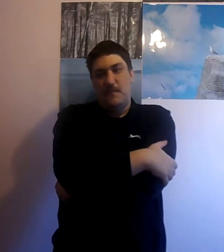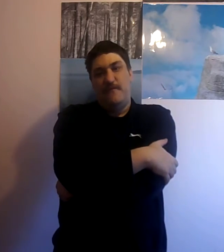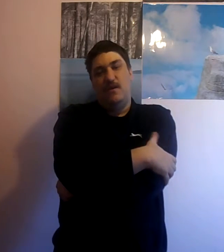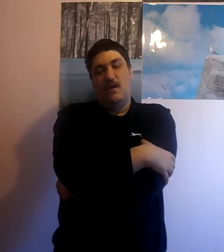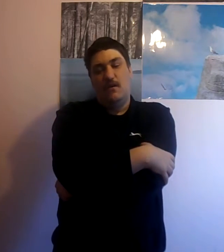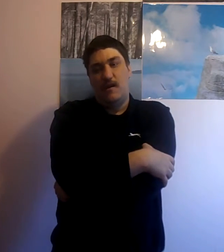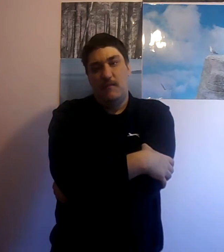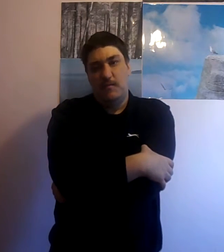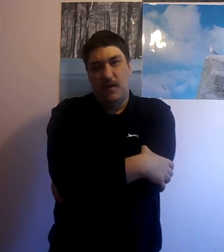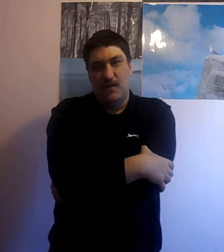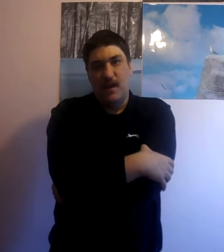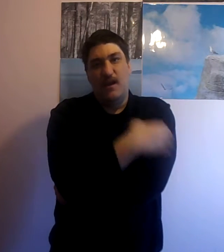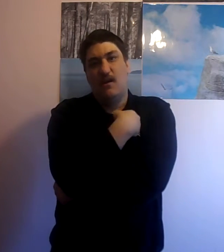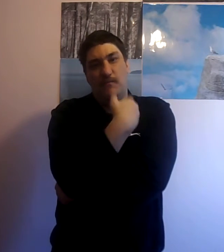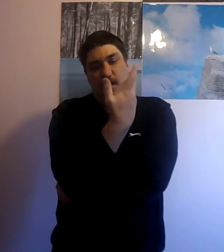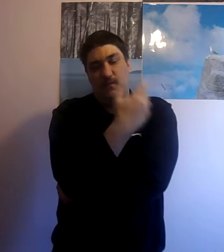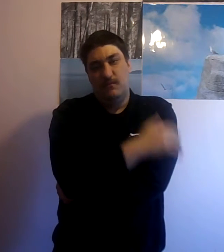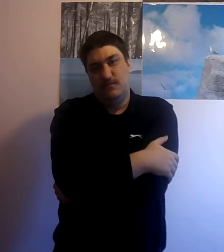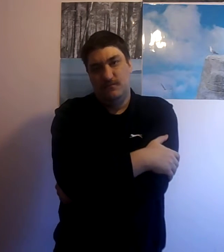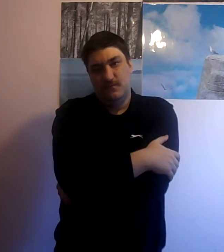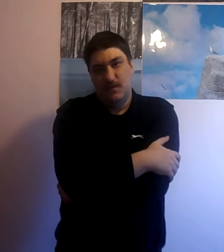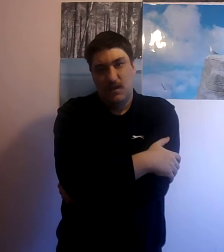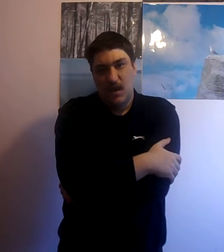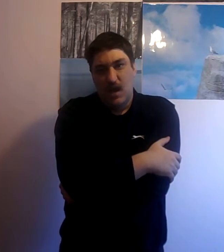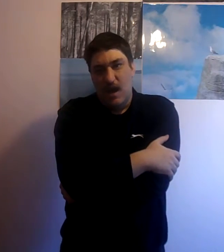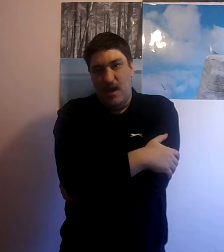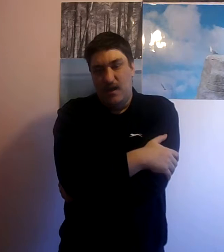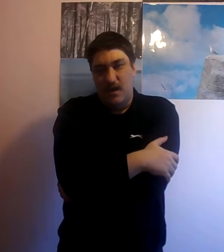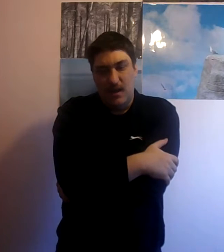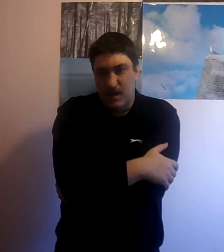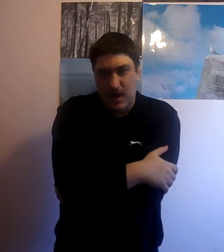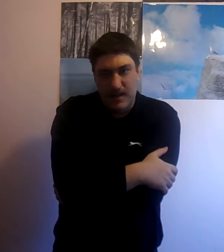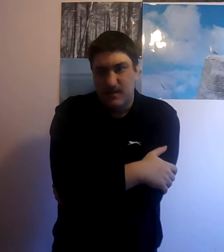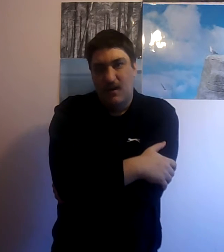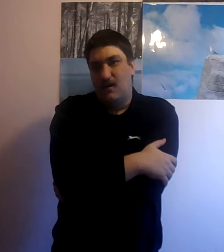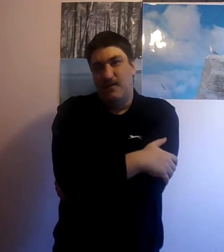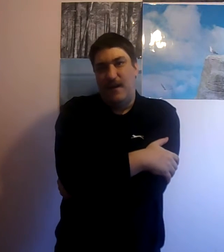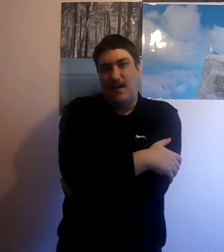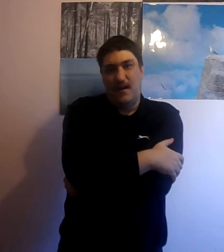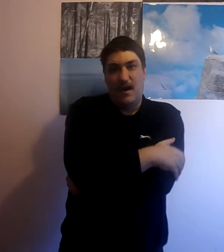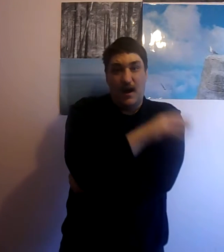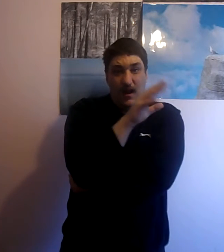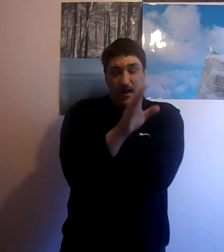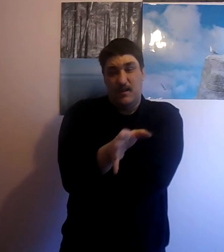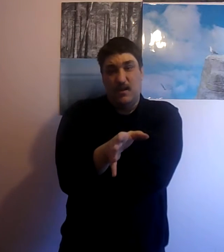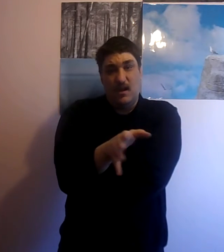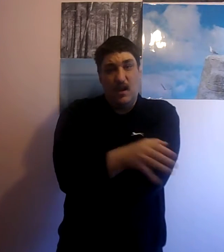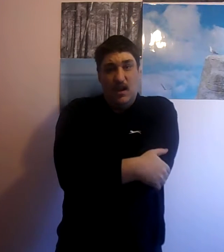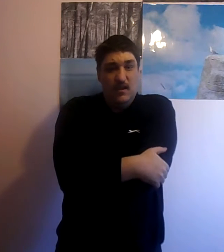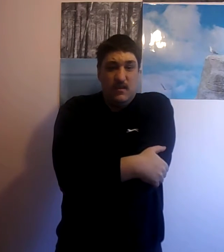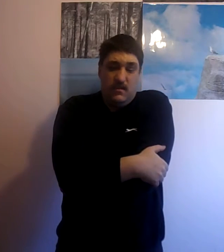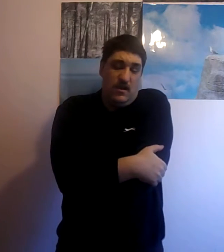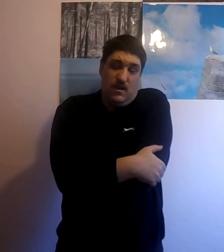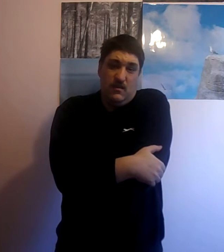having a go at games because I can't beat them and it's not that like I said I like this I like